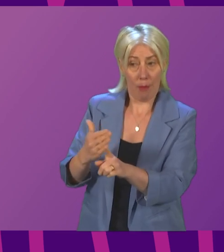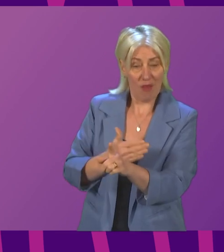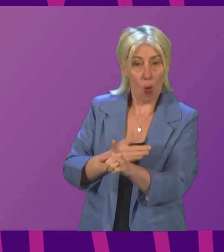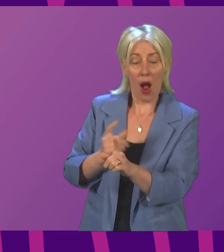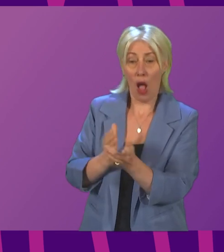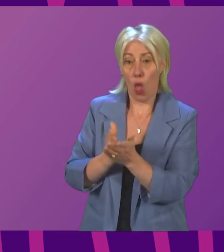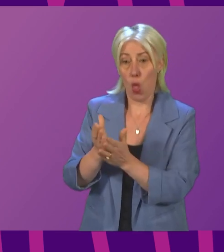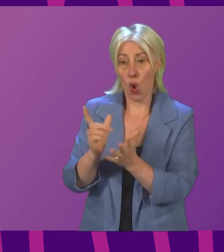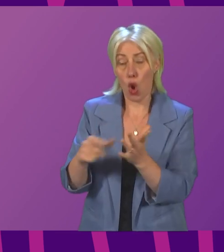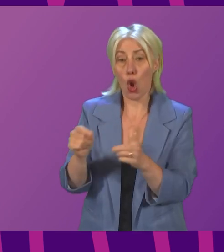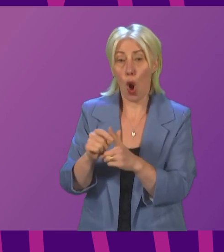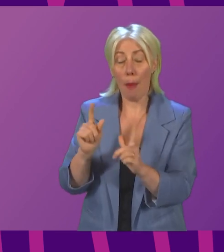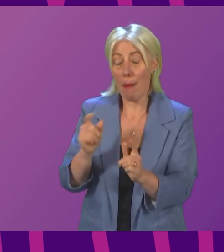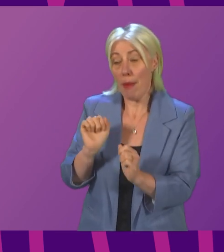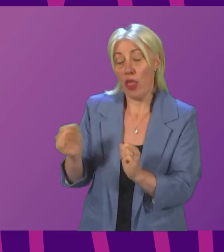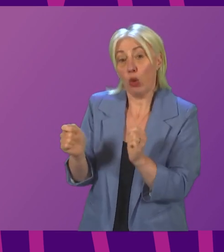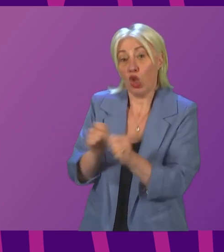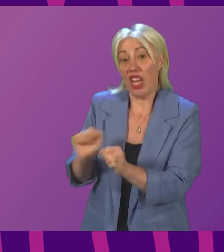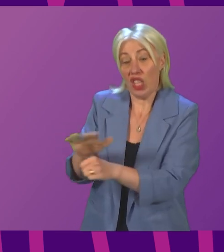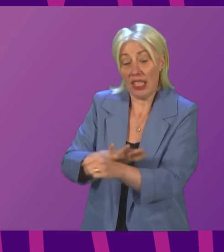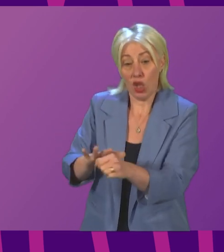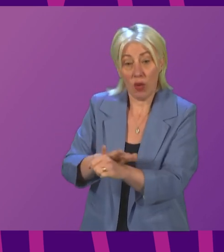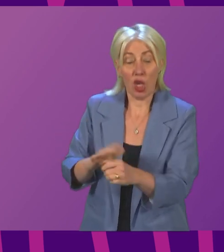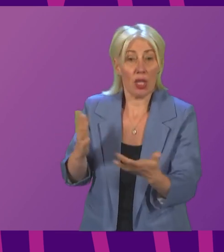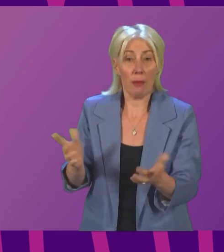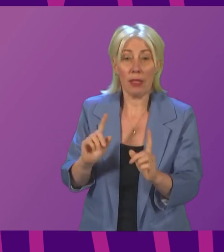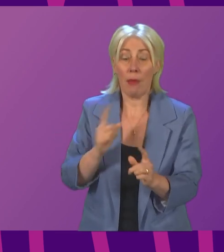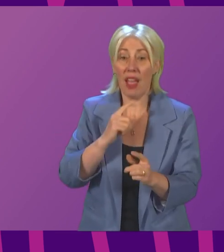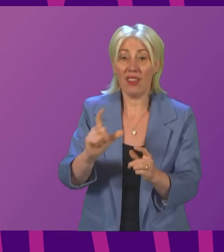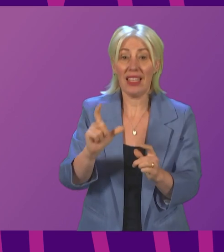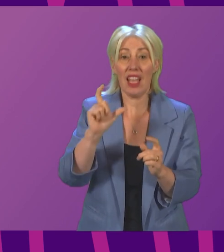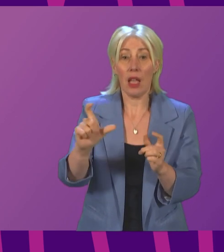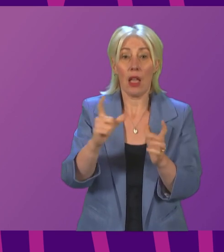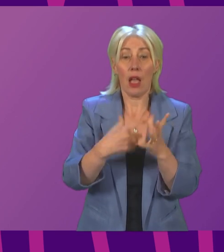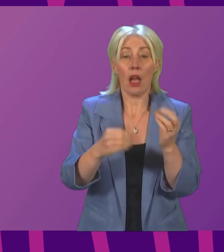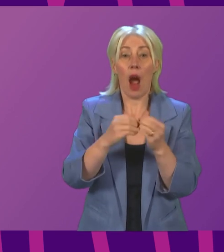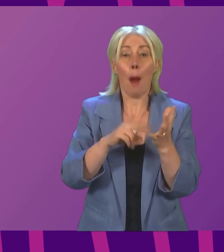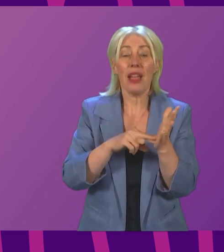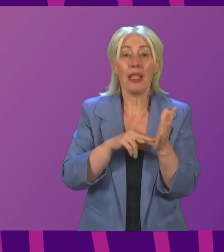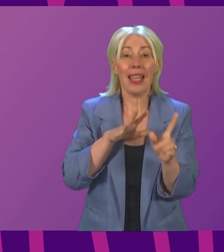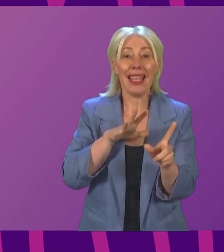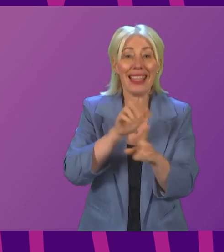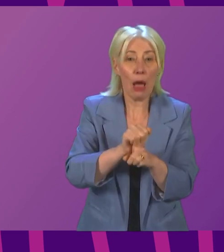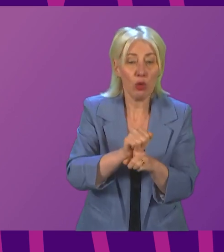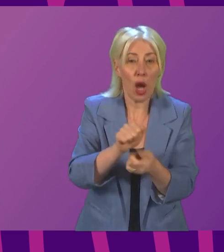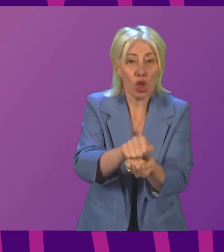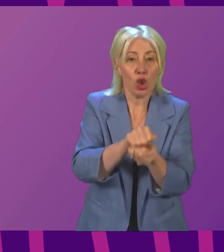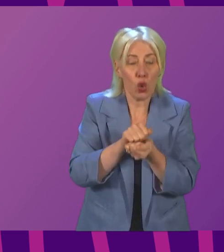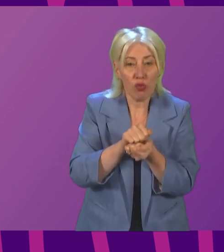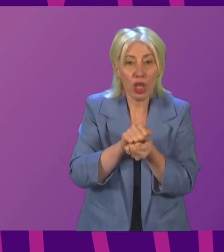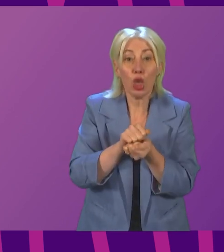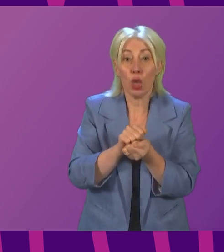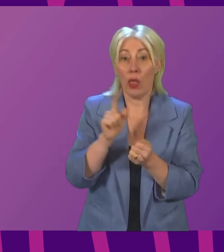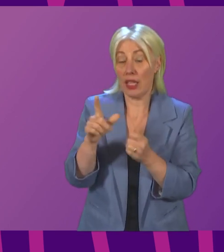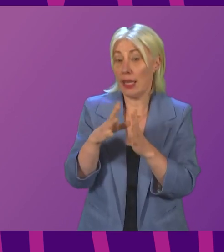take these forward, change its position and do more on certain things. I've just mentioned carbon capture and storage as one example of that. We